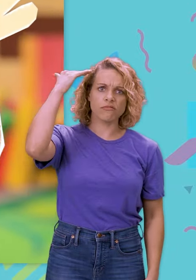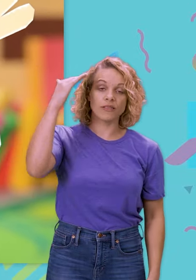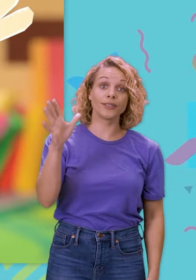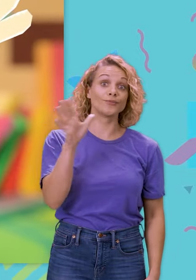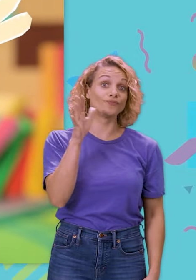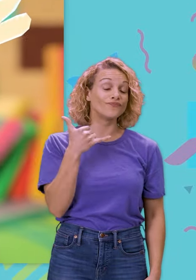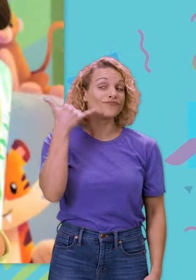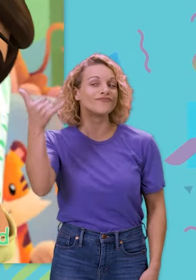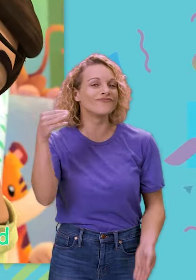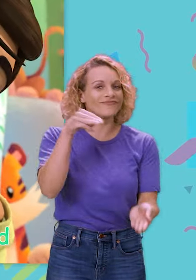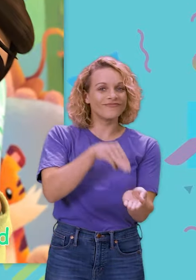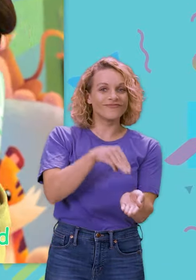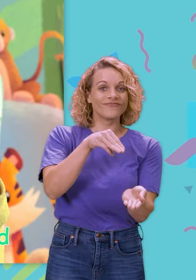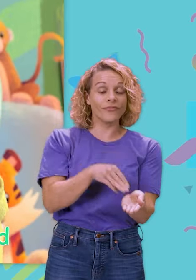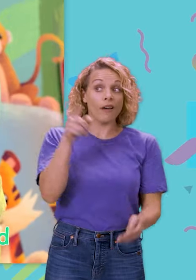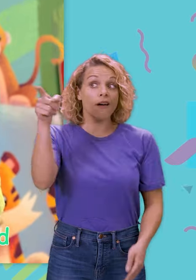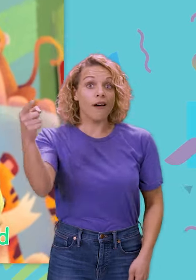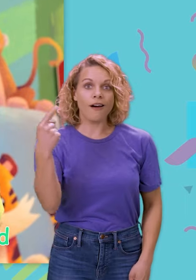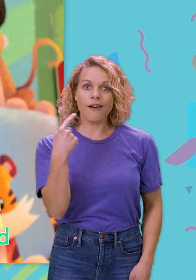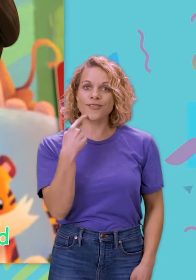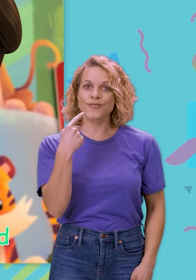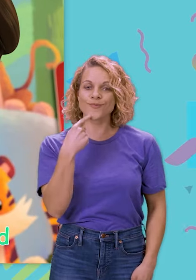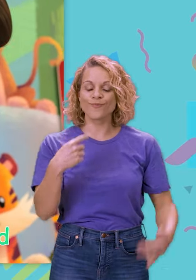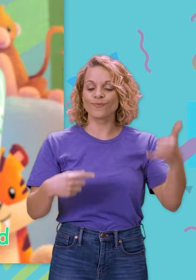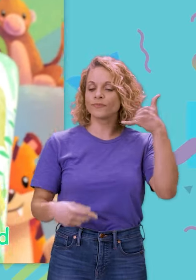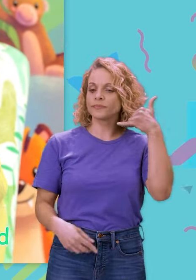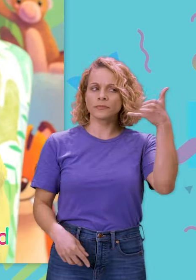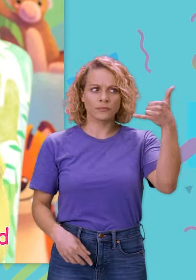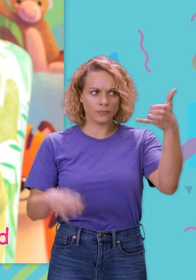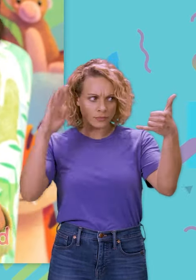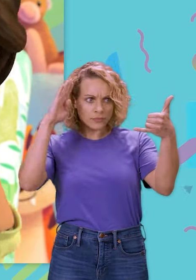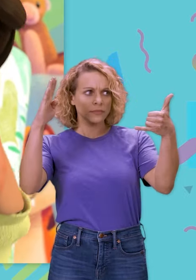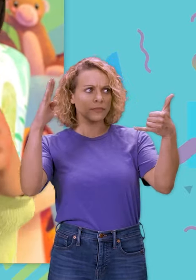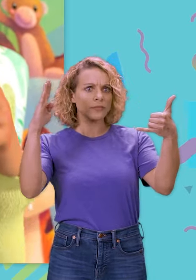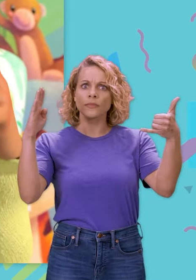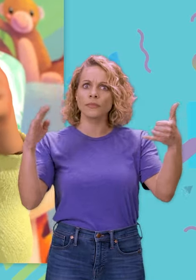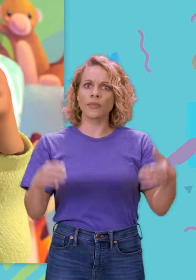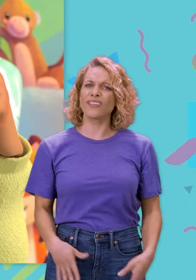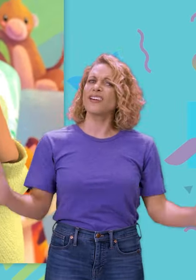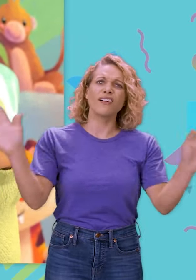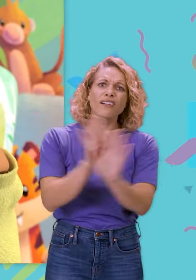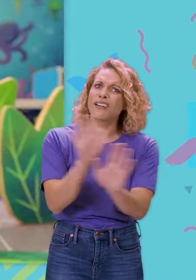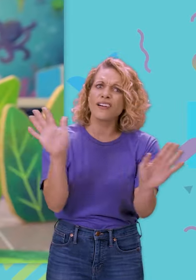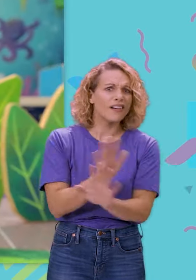head Mama called the doctor and the doctor said Hello? No